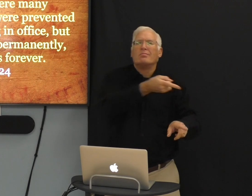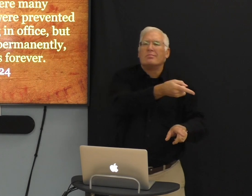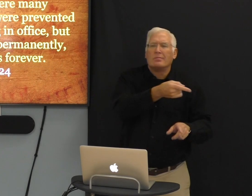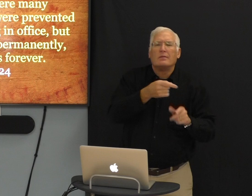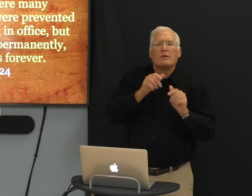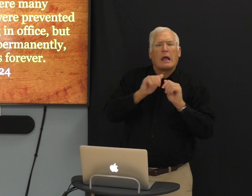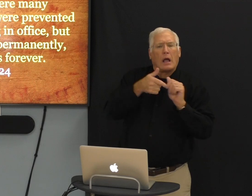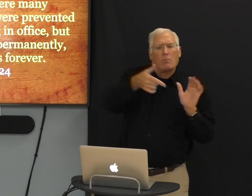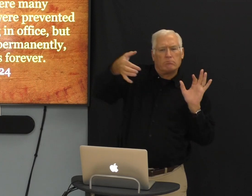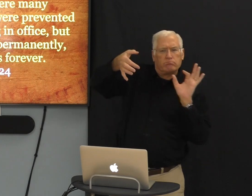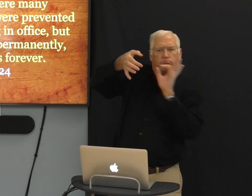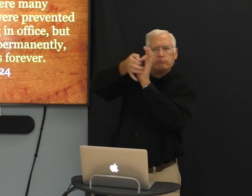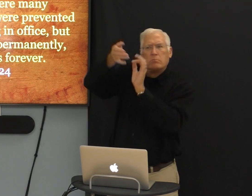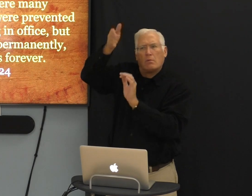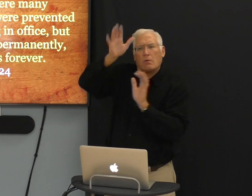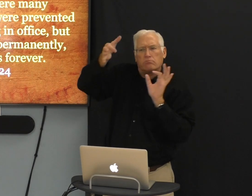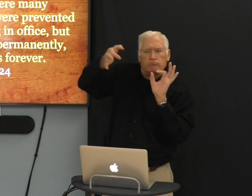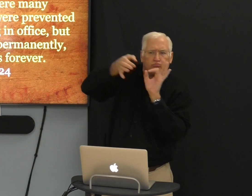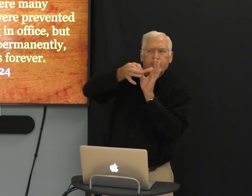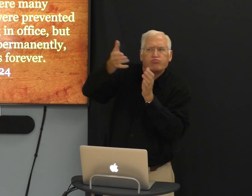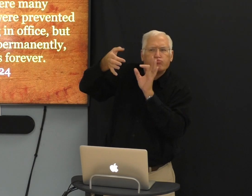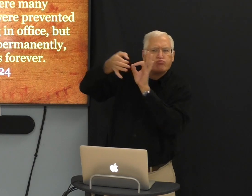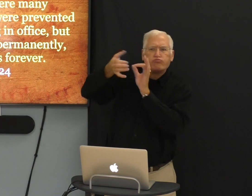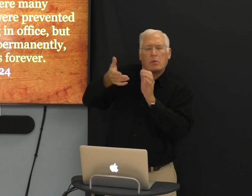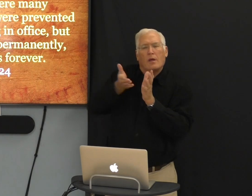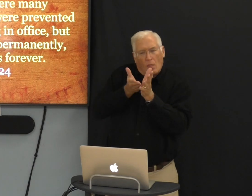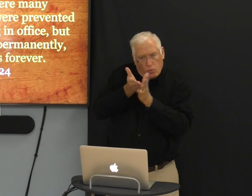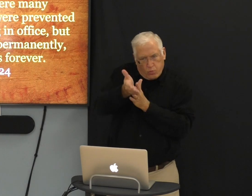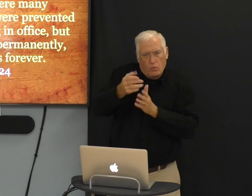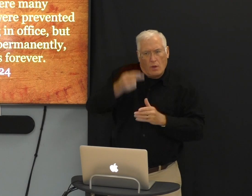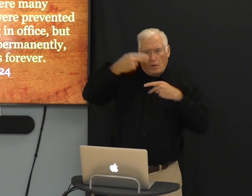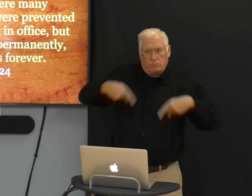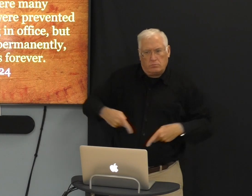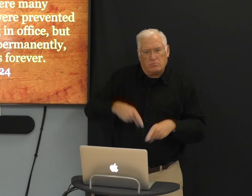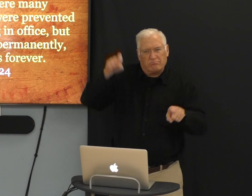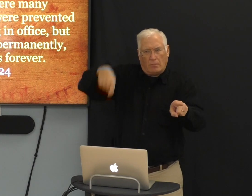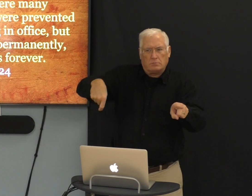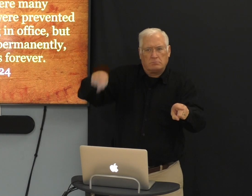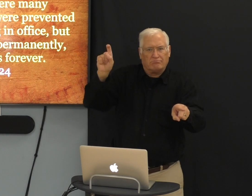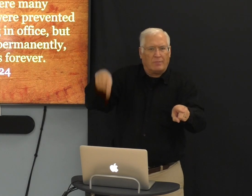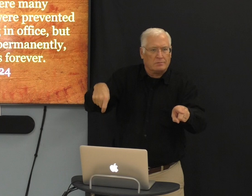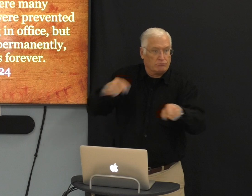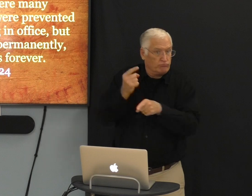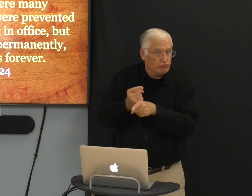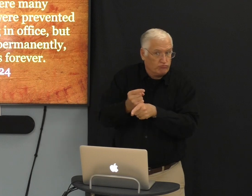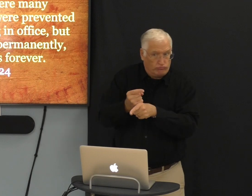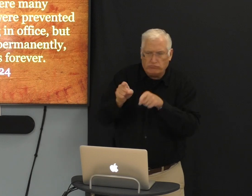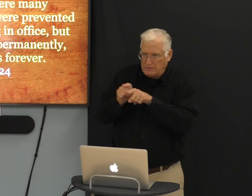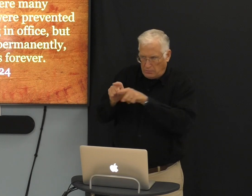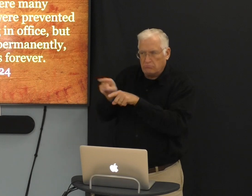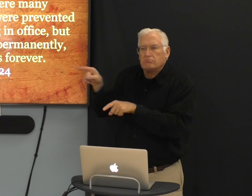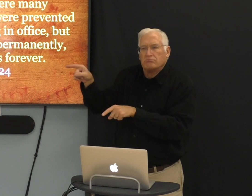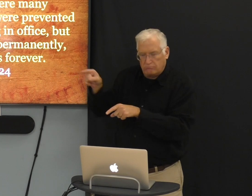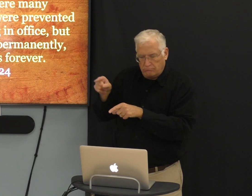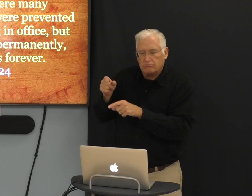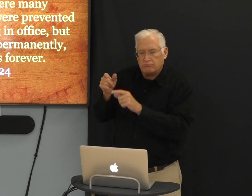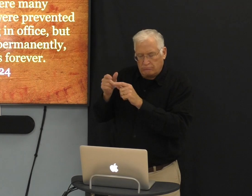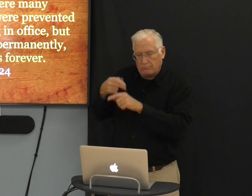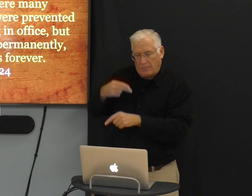the people of Israel, how did they get connected back to God? It was through their high priest, right? It's the same